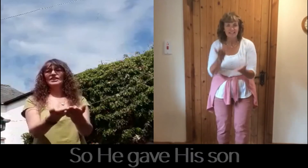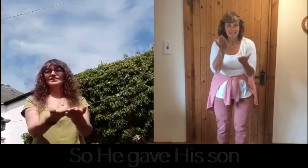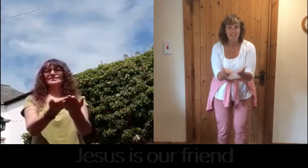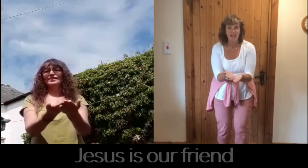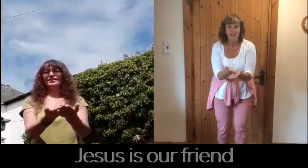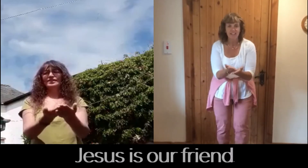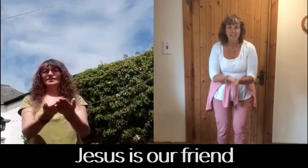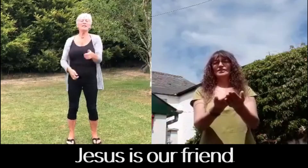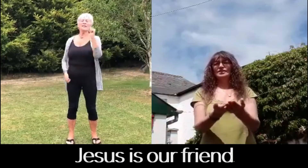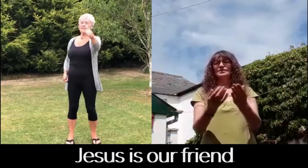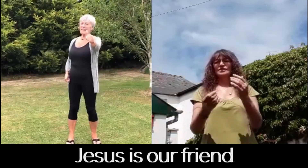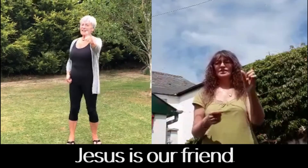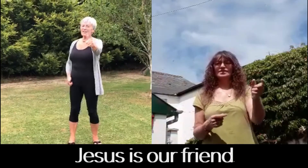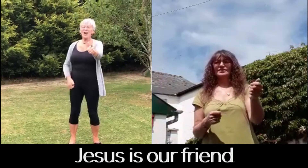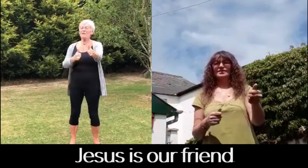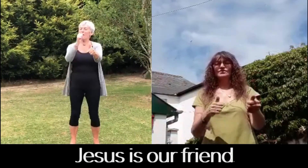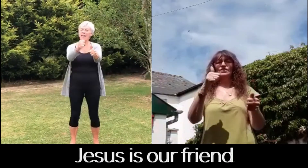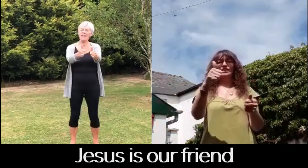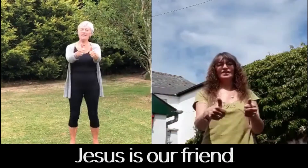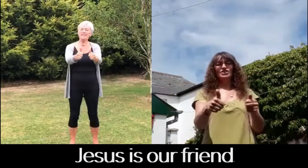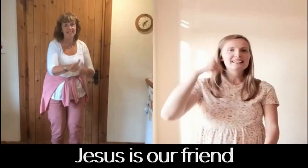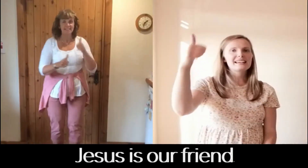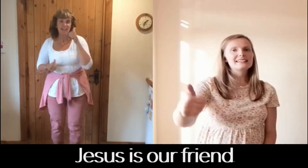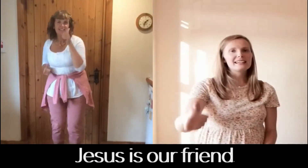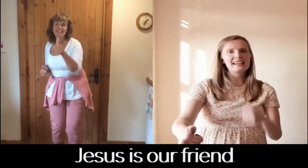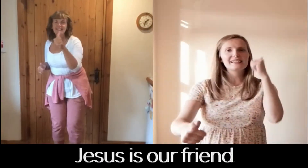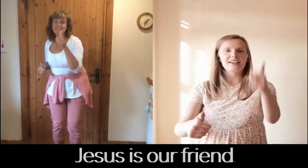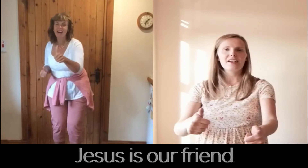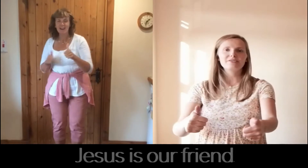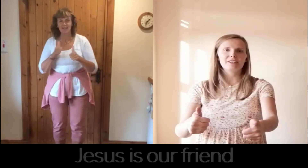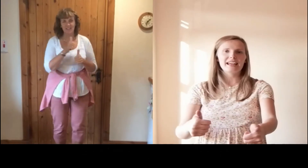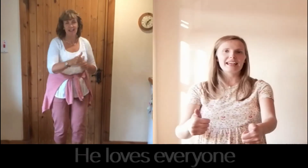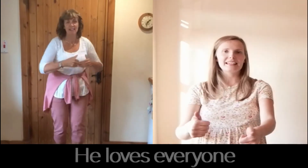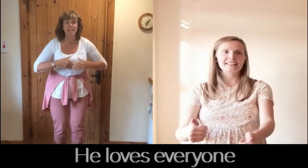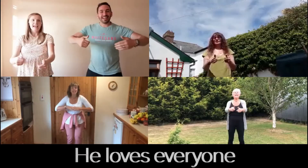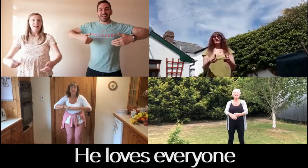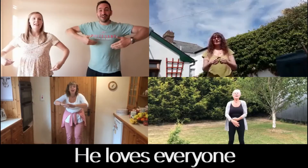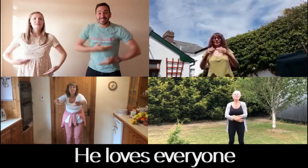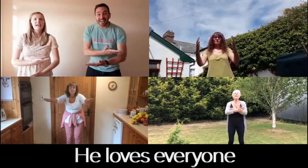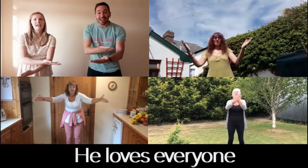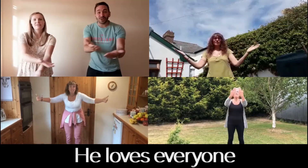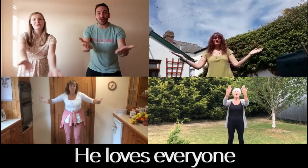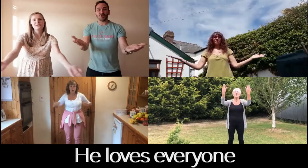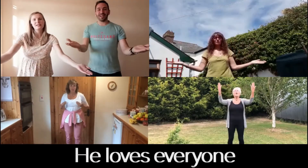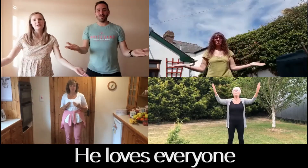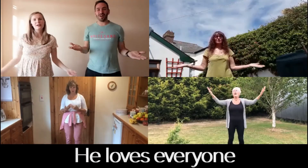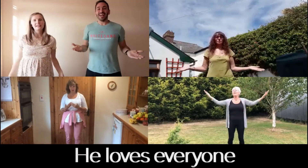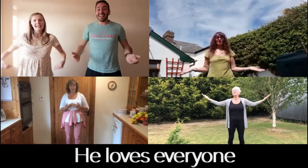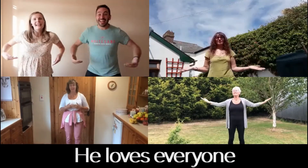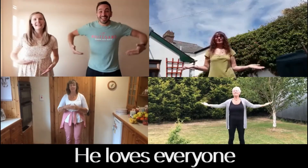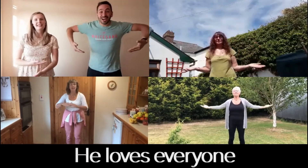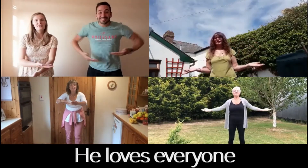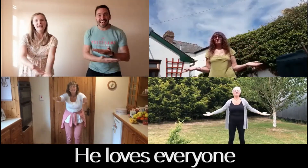Jesus is alive He loves everyone